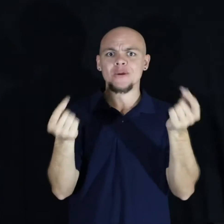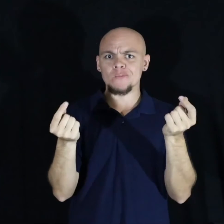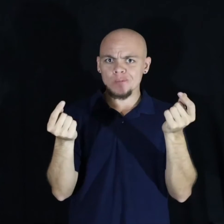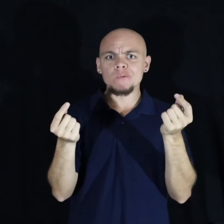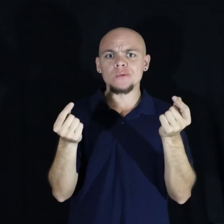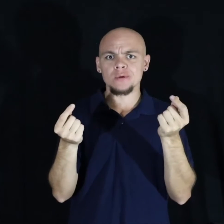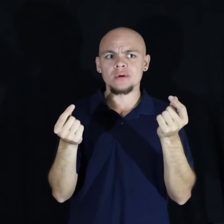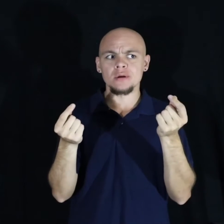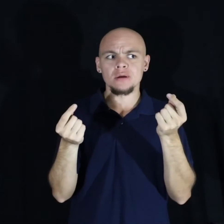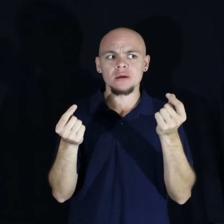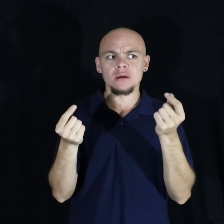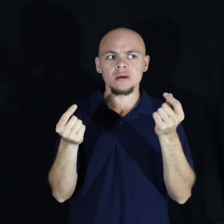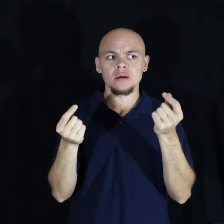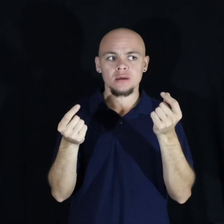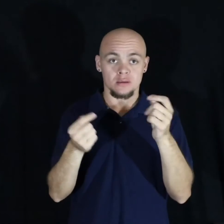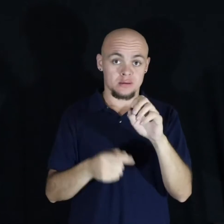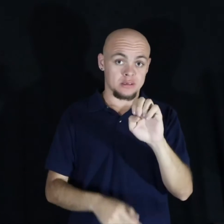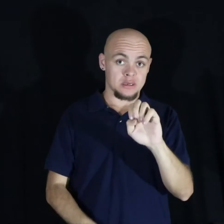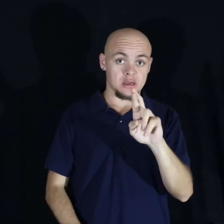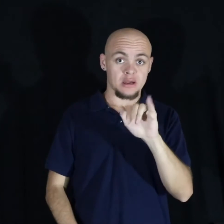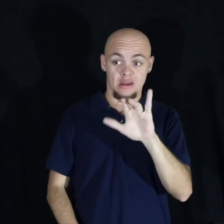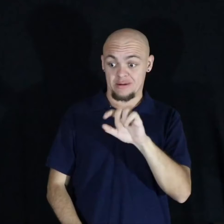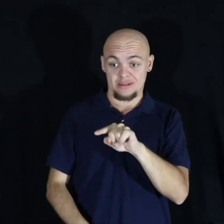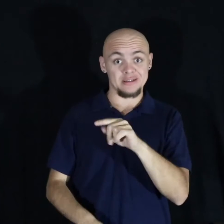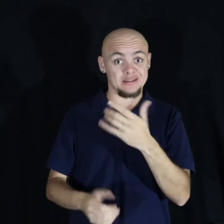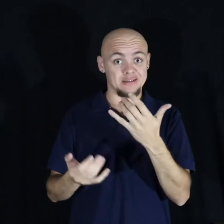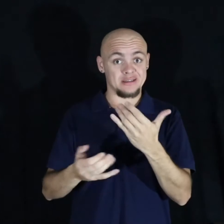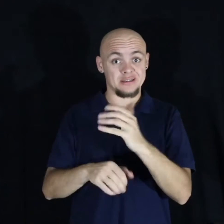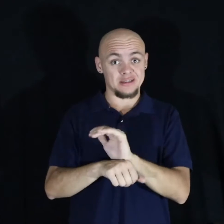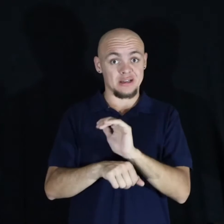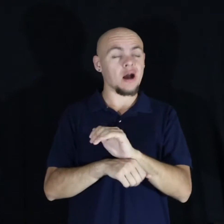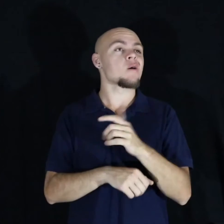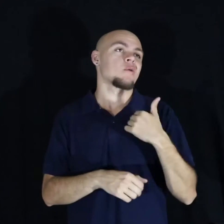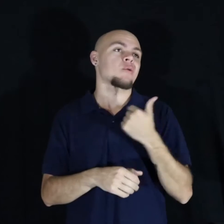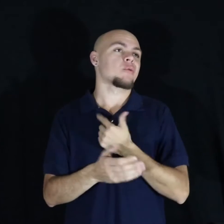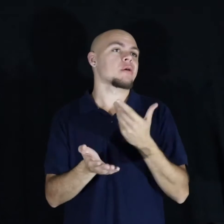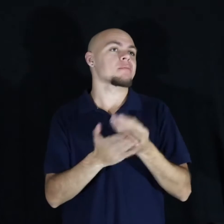My brother Eric, who's here tonight, he's like, Hearn, man, we're going to buy the Sixers.